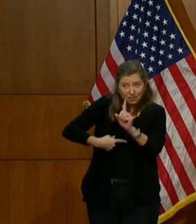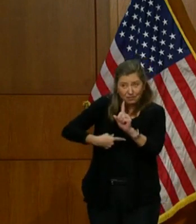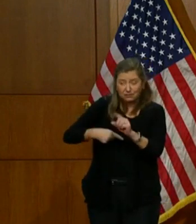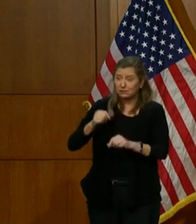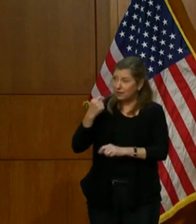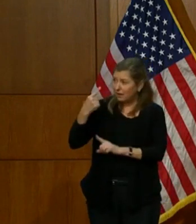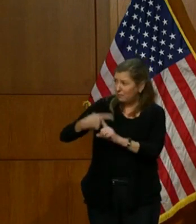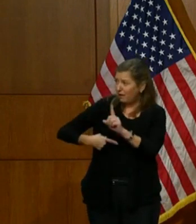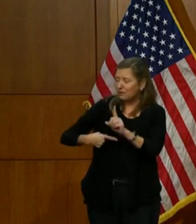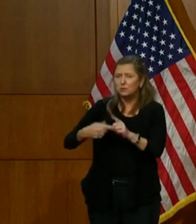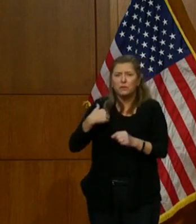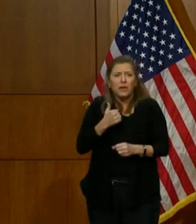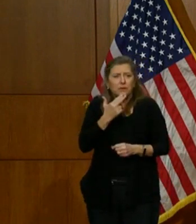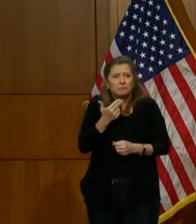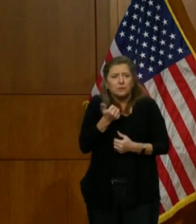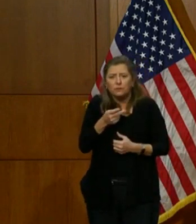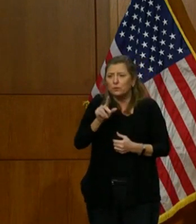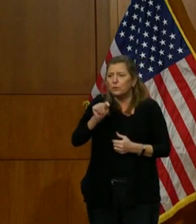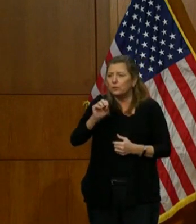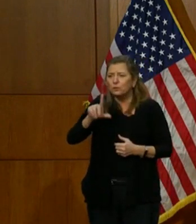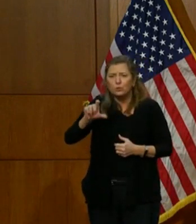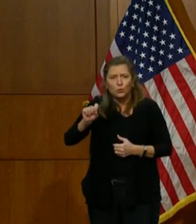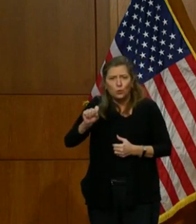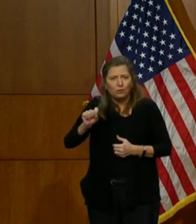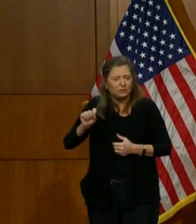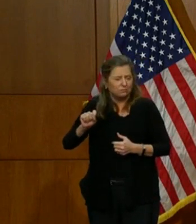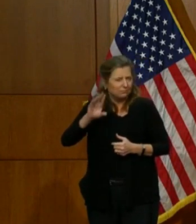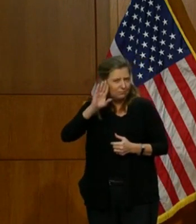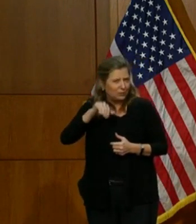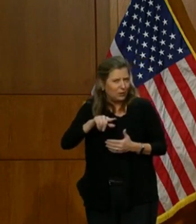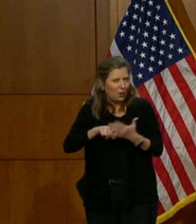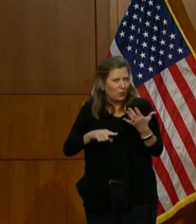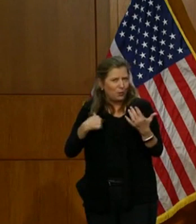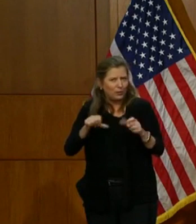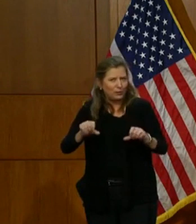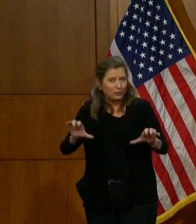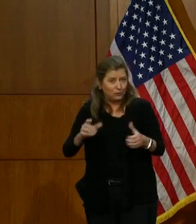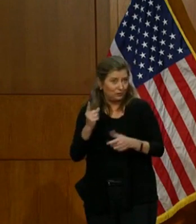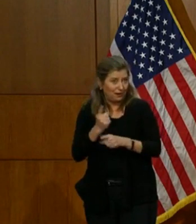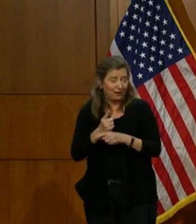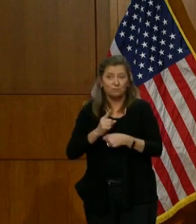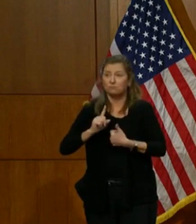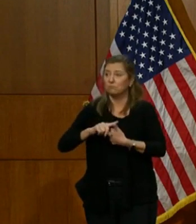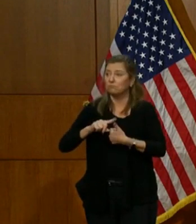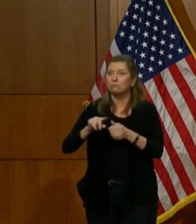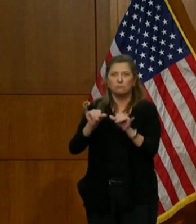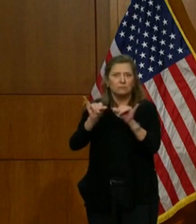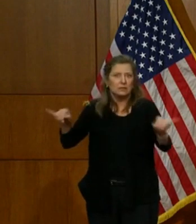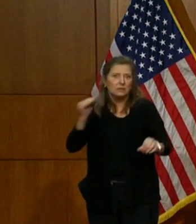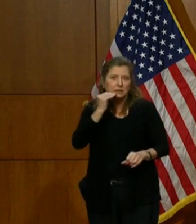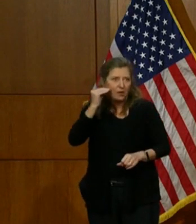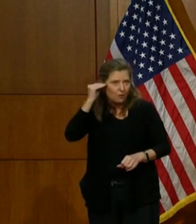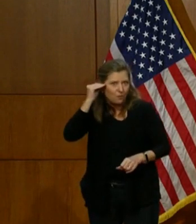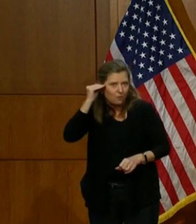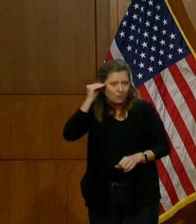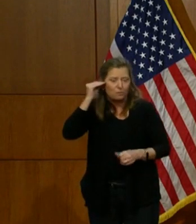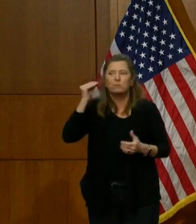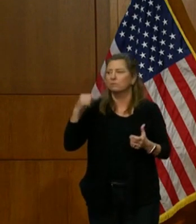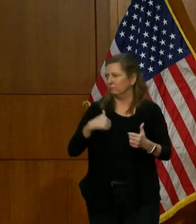had just a few tools in our toolbox. You all know what they are, staying at home, which I have